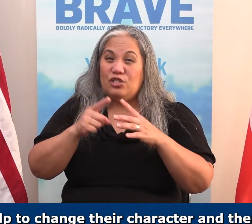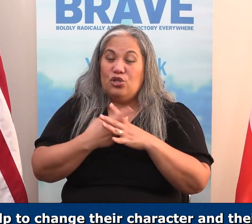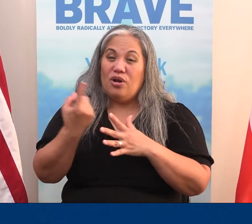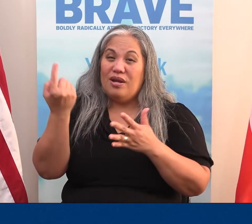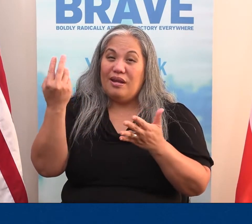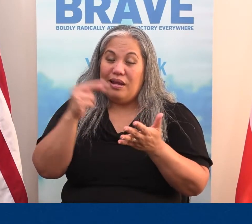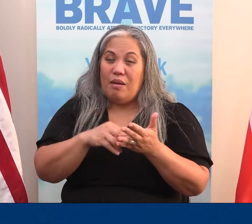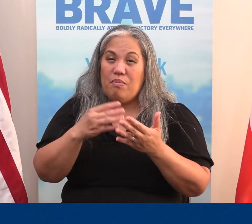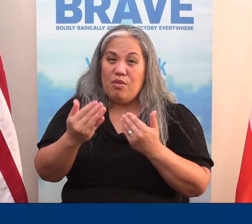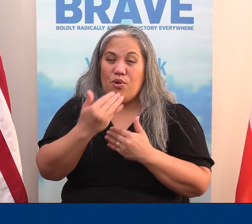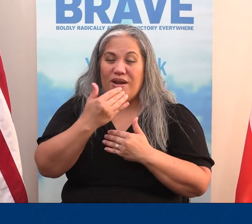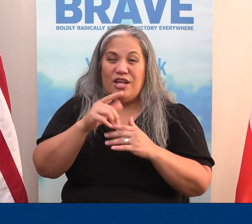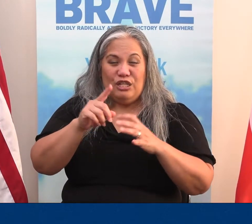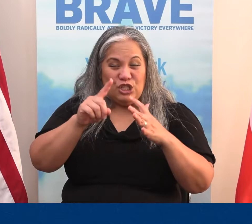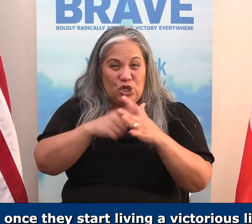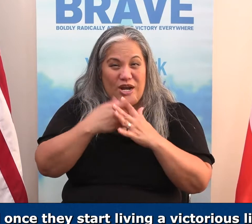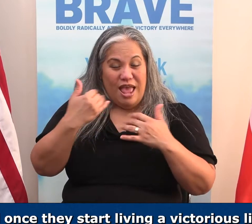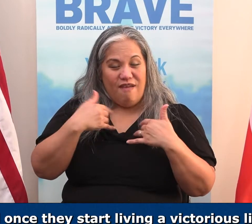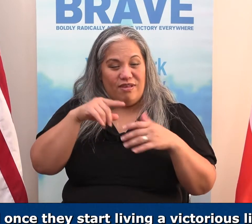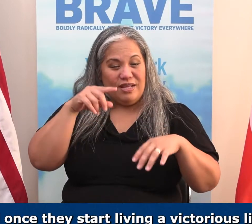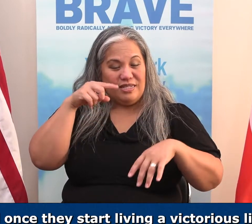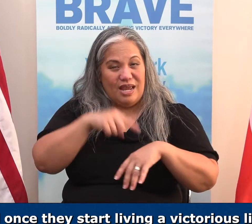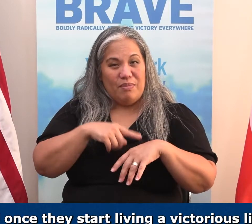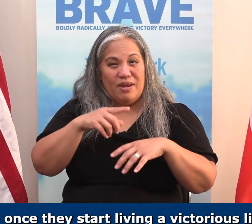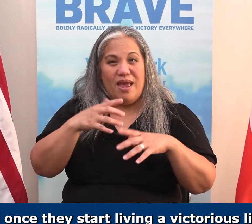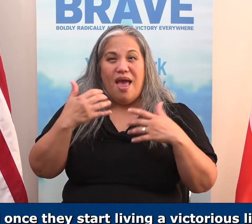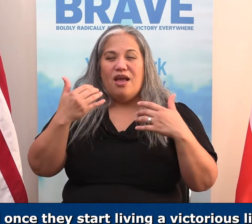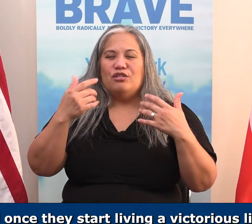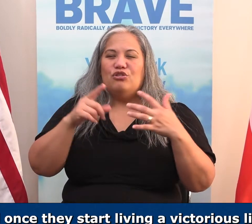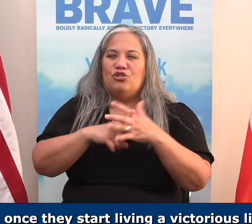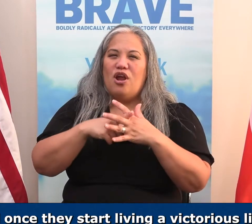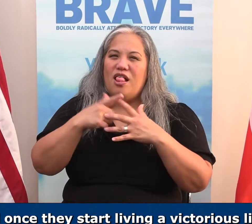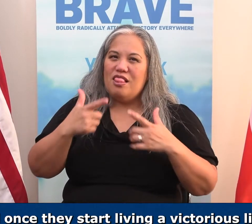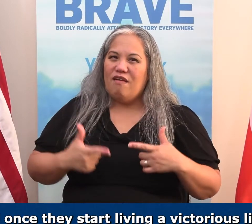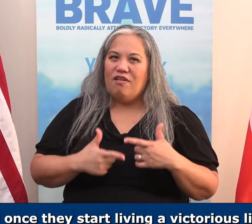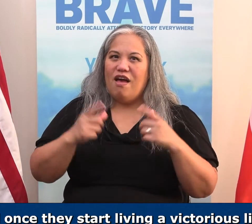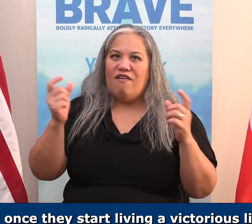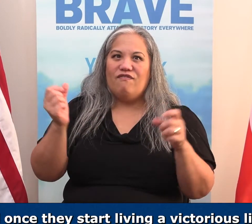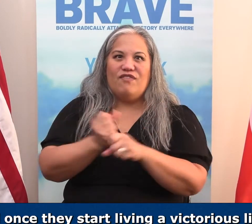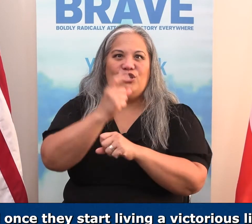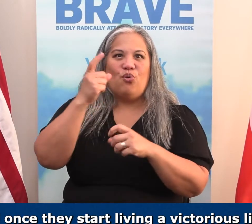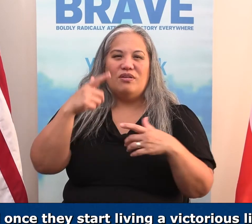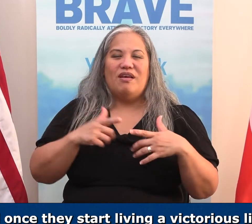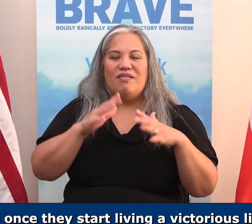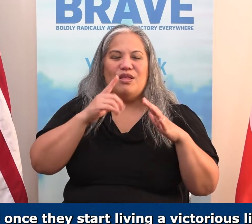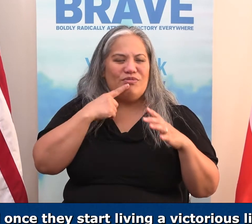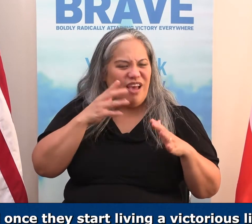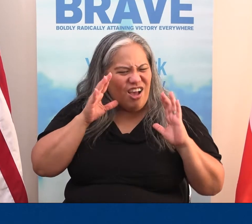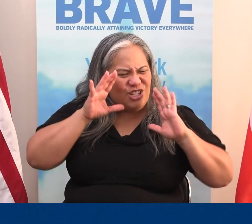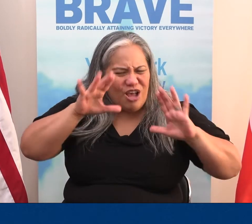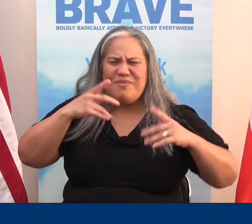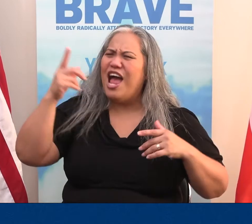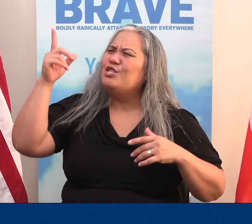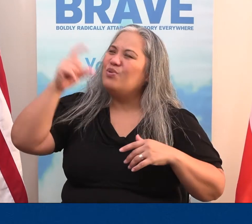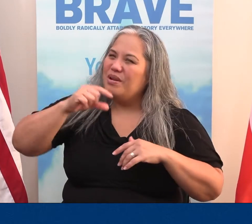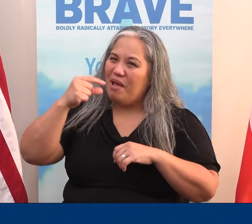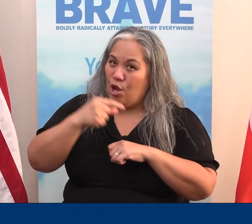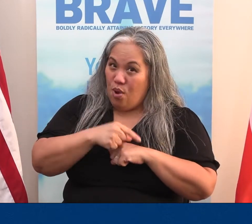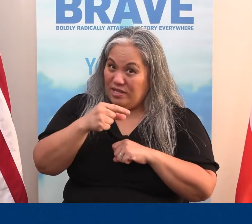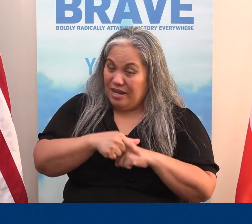morning, and once they start having that time, and once they start living a victorious life, they're going to go, wow, this is awesome. I do need my quiet time.